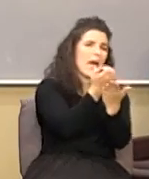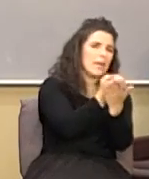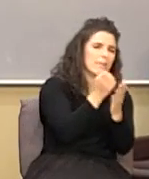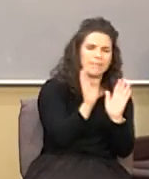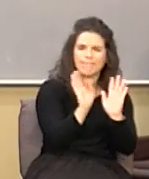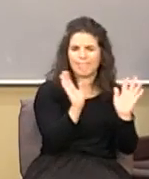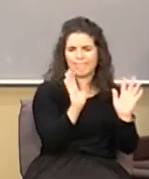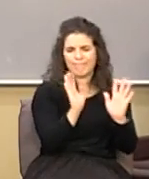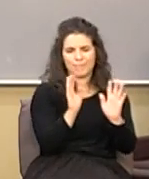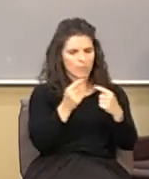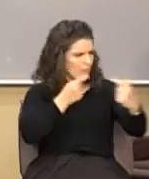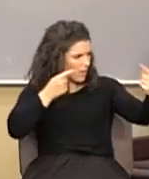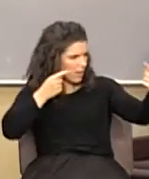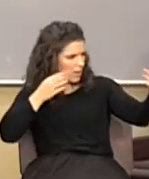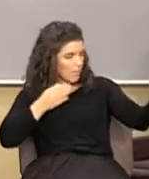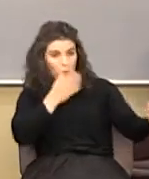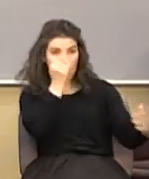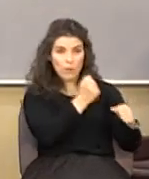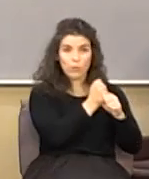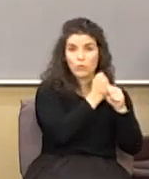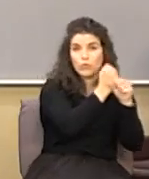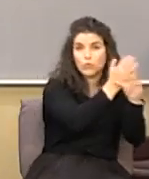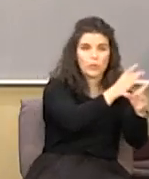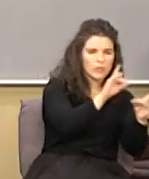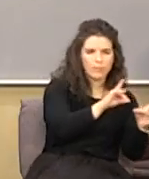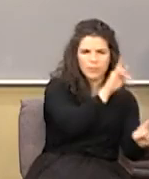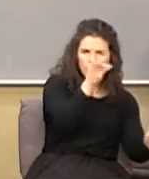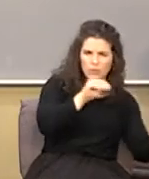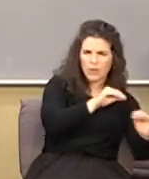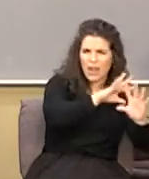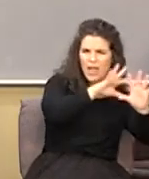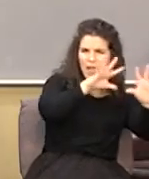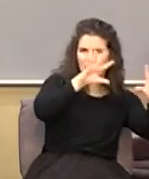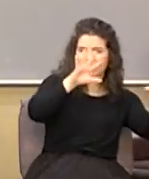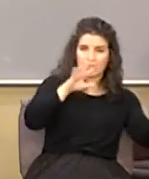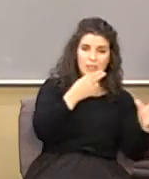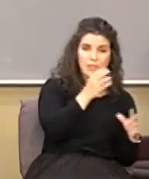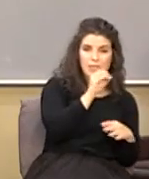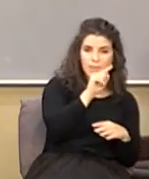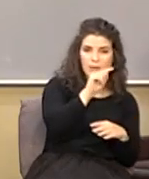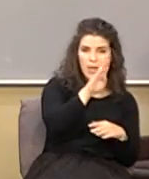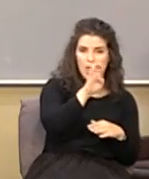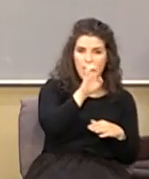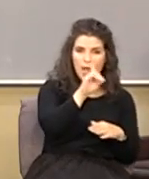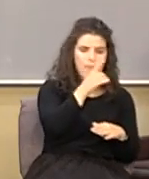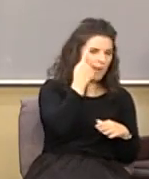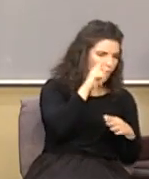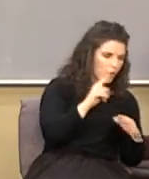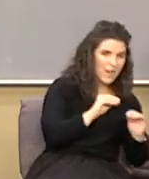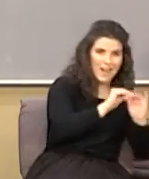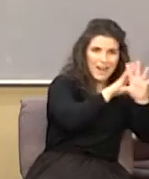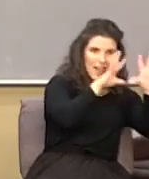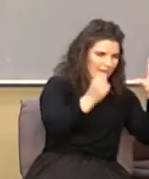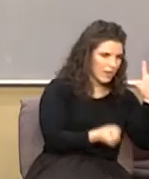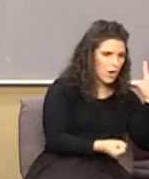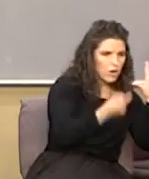but because we're the source of spiritual light. It's been a hotbed where light and understanding has been growing.